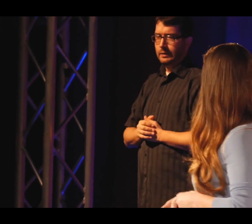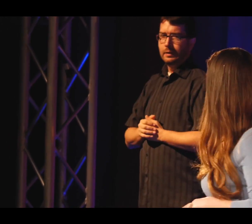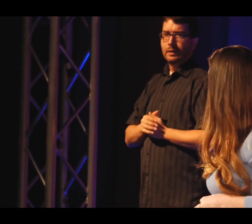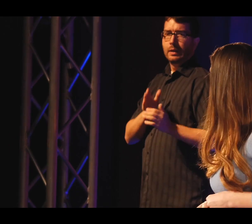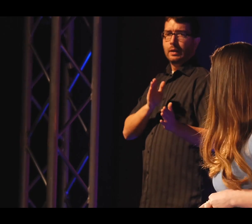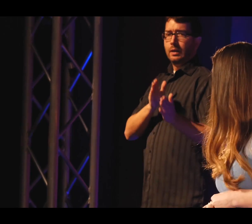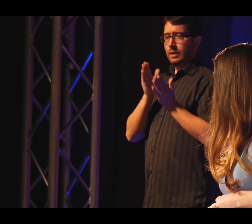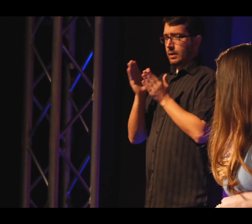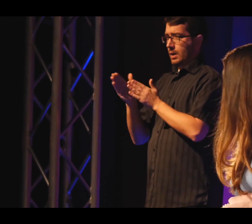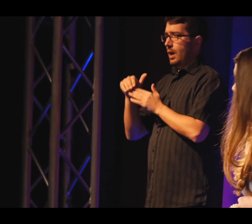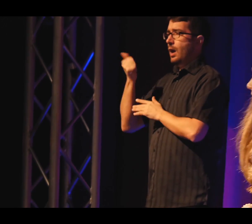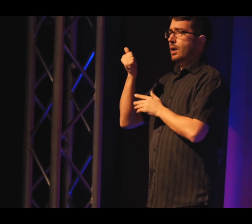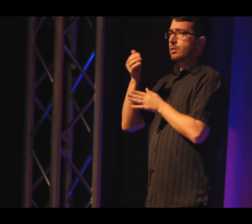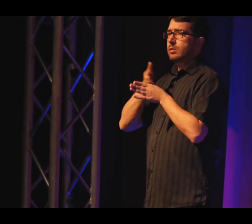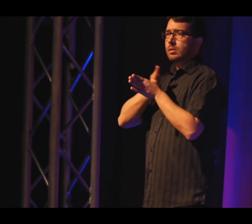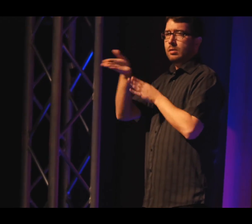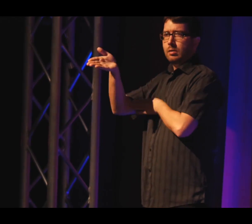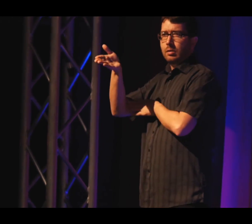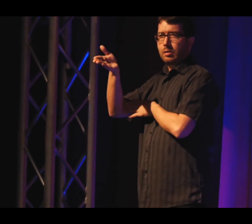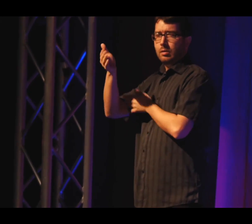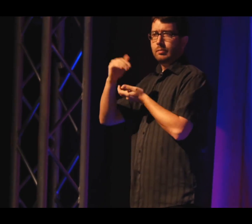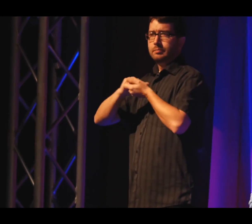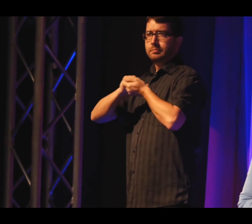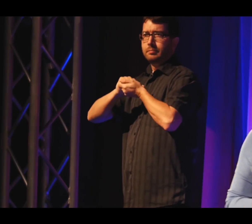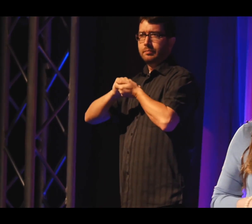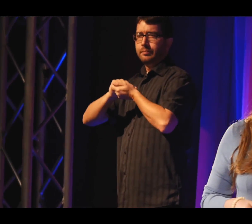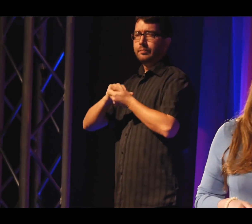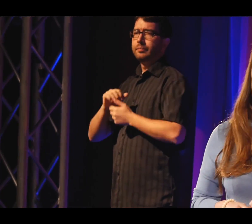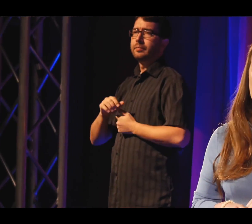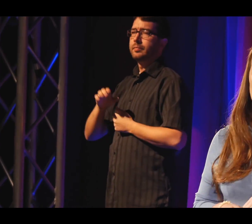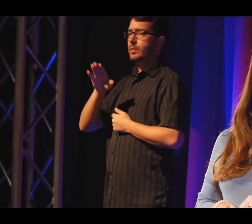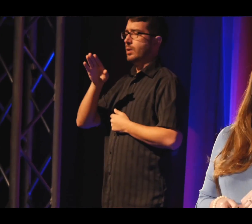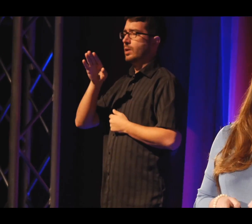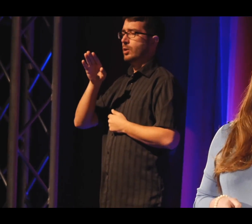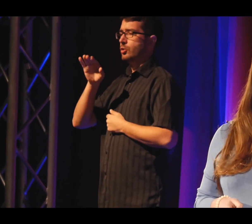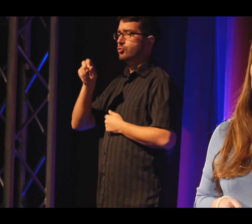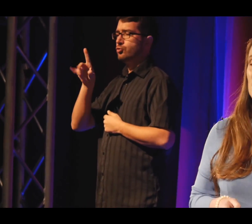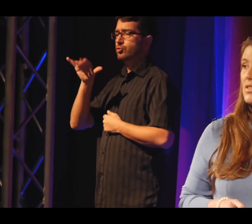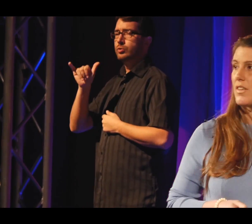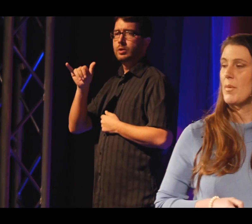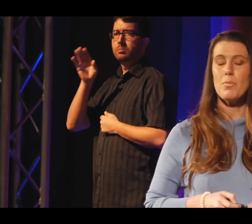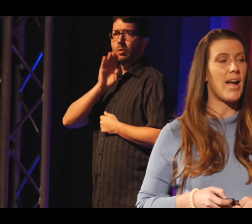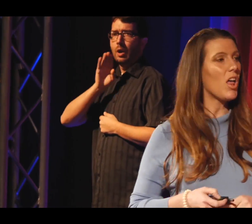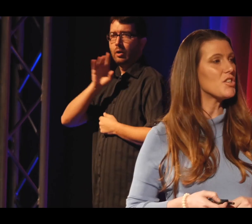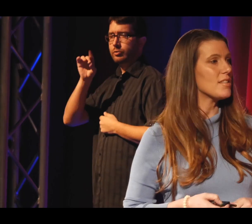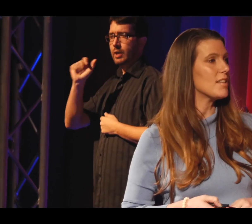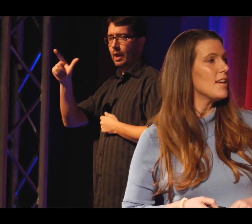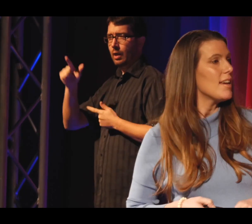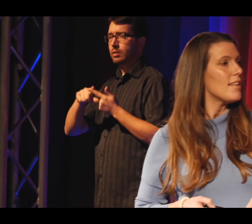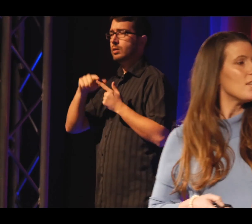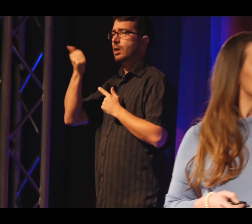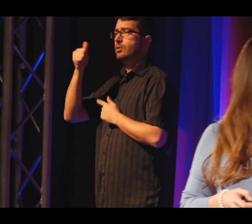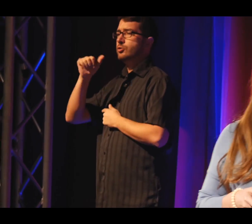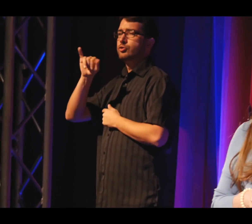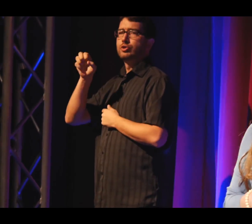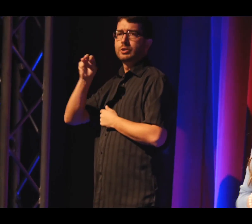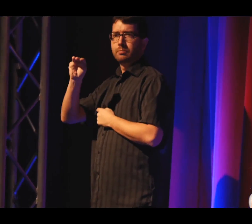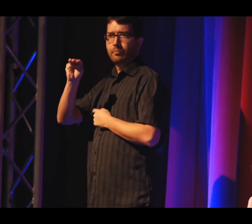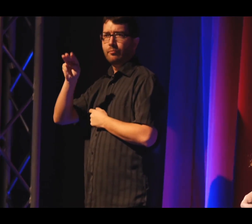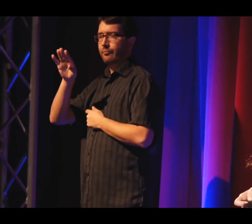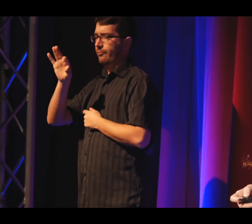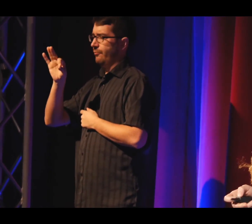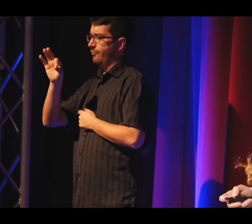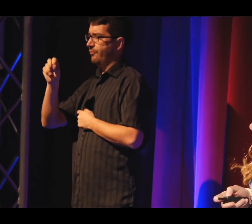The other strategy we've had is in collaboration with Dr. Jeremy Brown, who's an engineer at Dalhousie, and Dr. Jim Fawcett, who's a developmental biologist, and Dr.